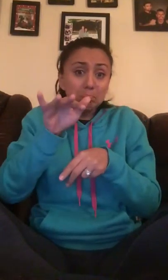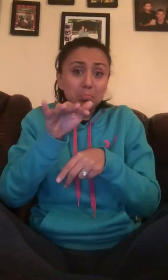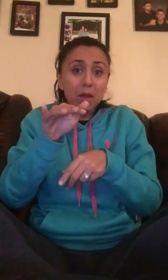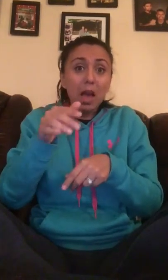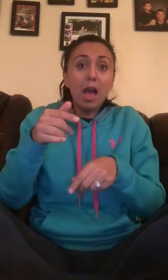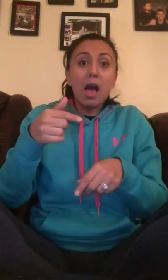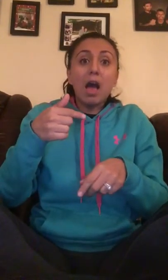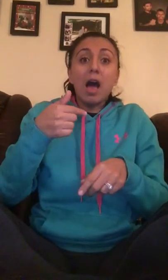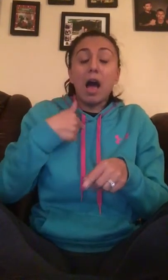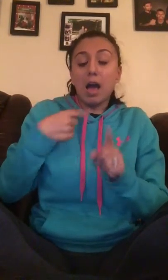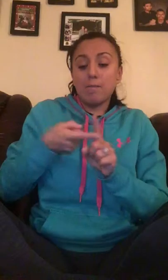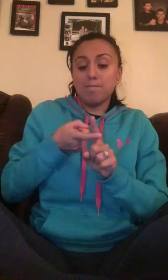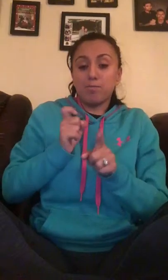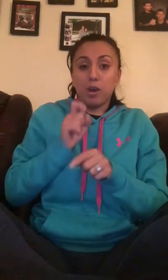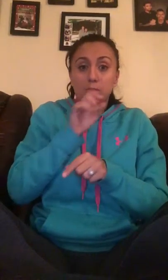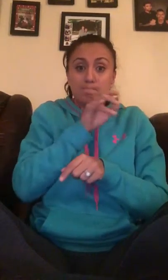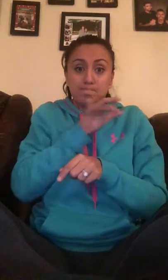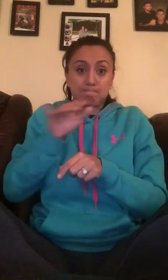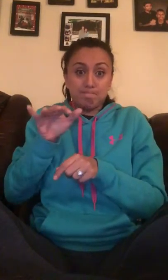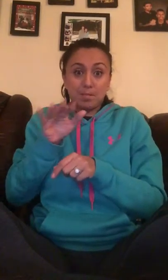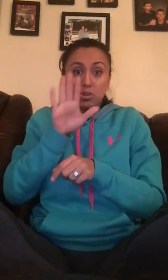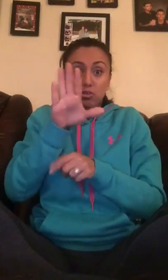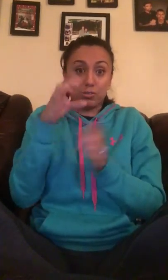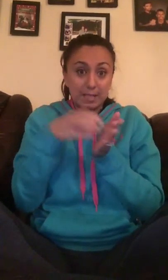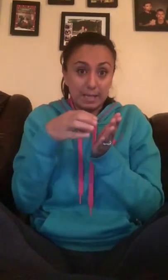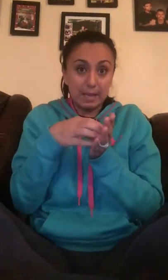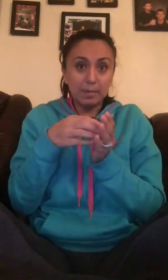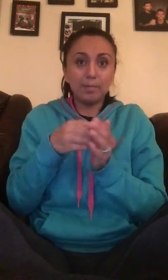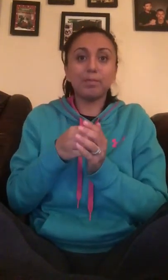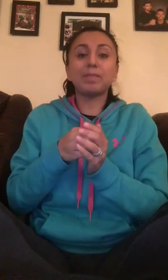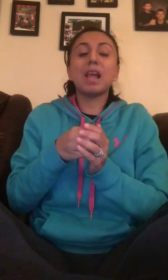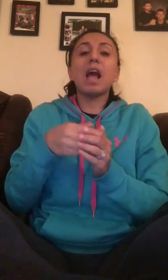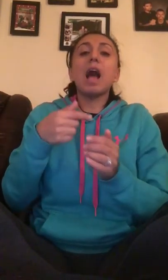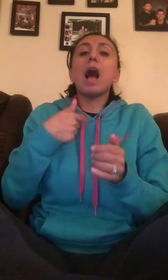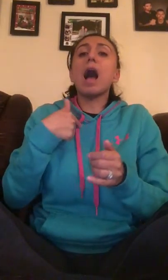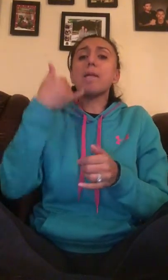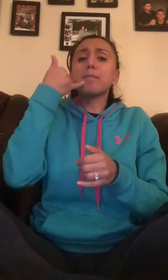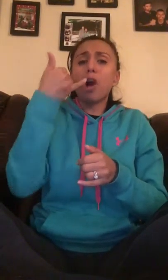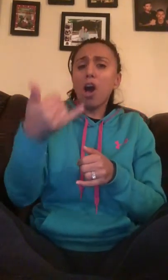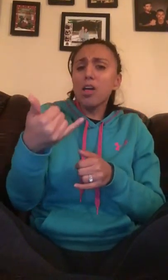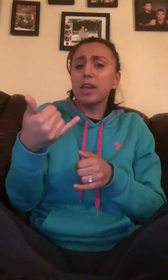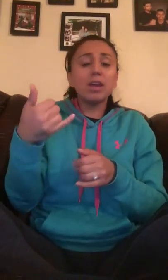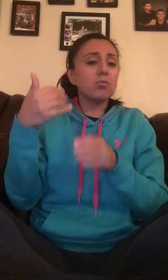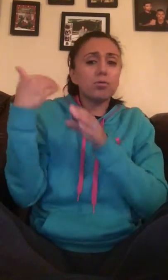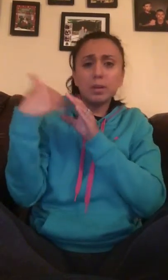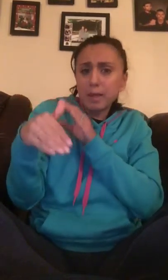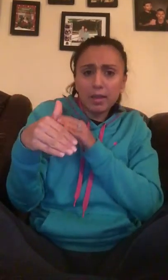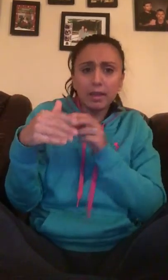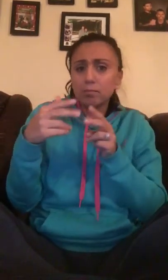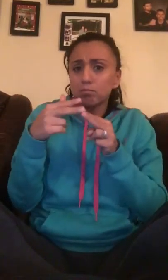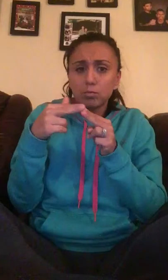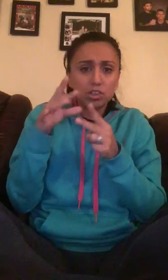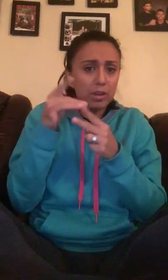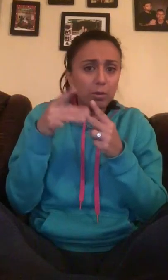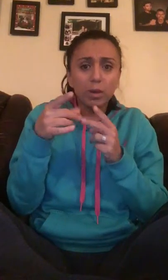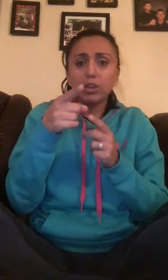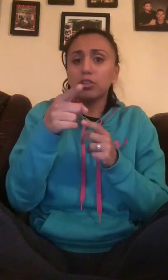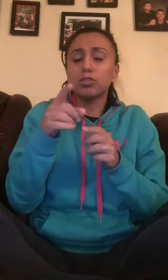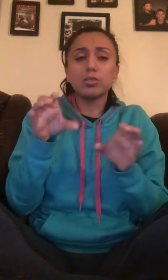I'm from your city. I'm calling or emailing whichever one you're